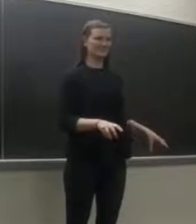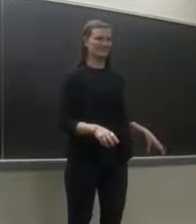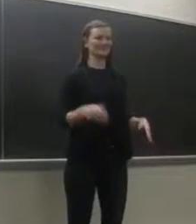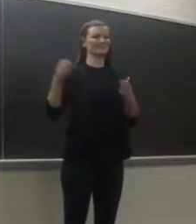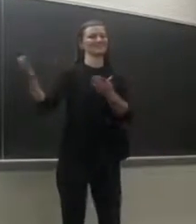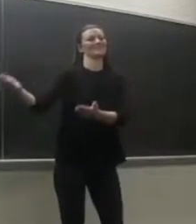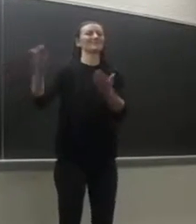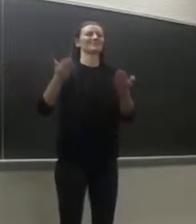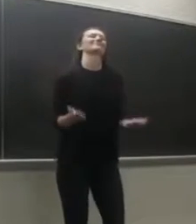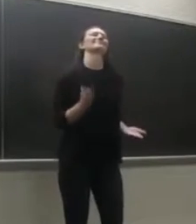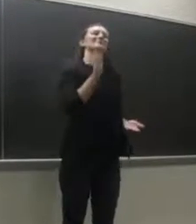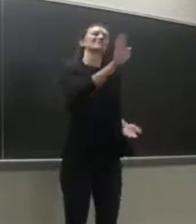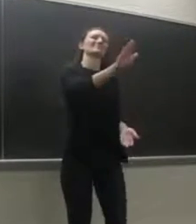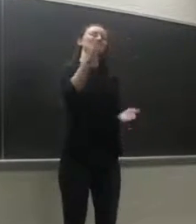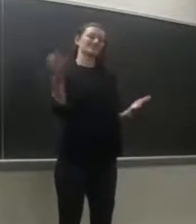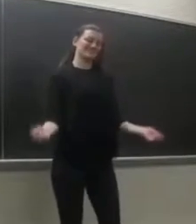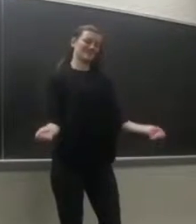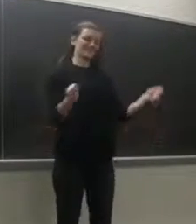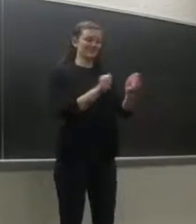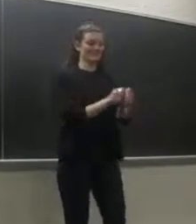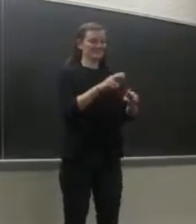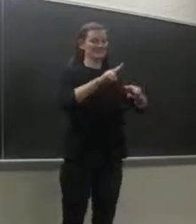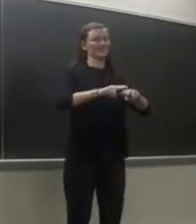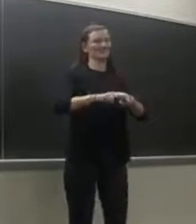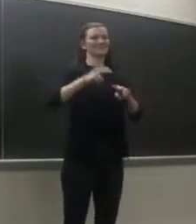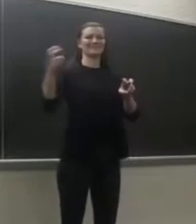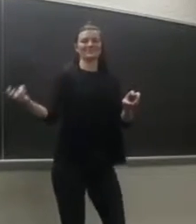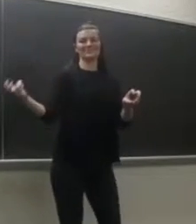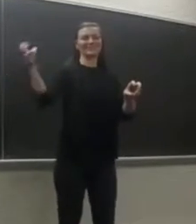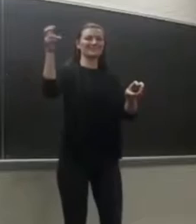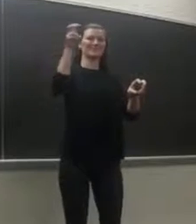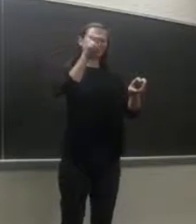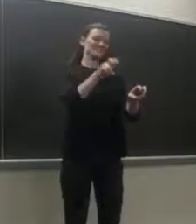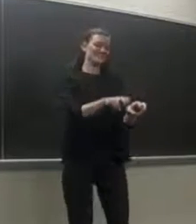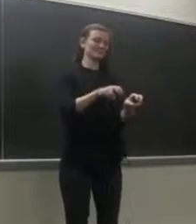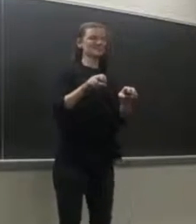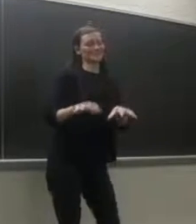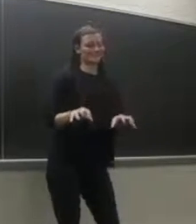Come and open up your folding chair next to me